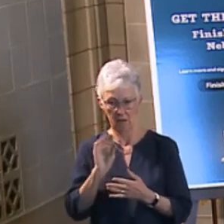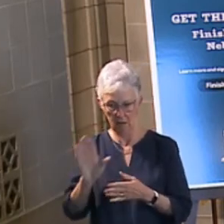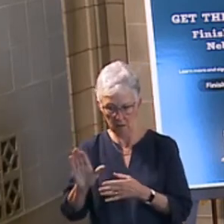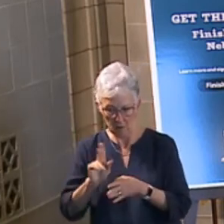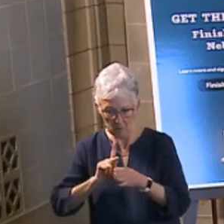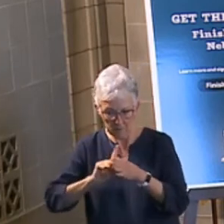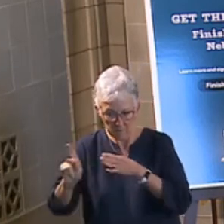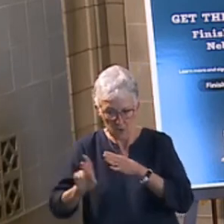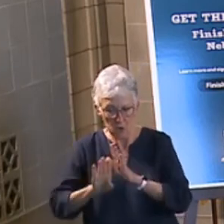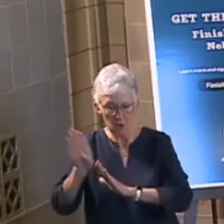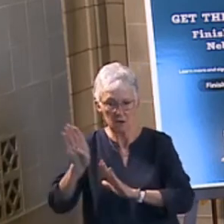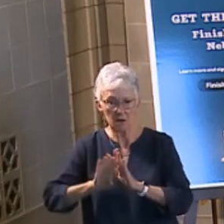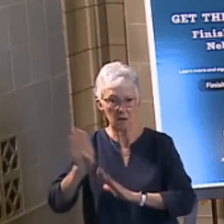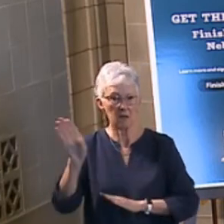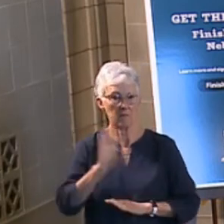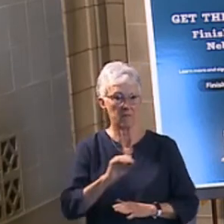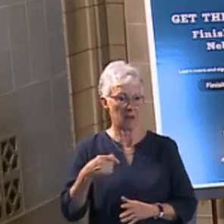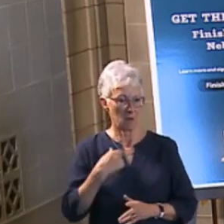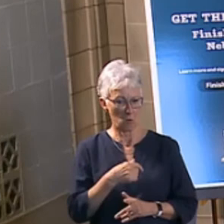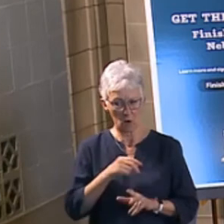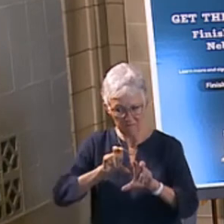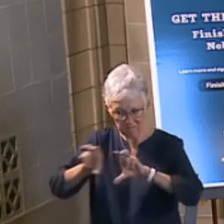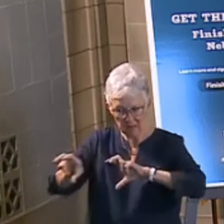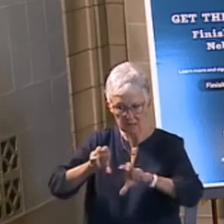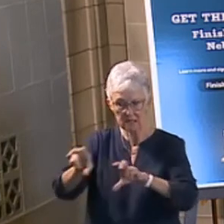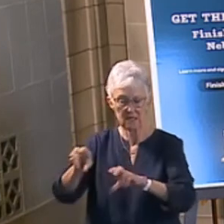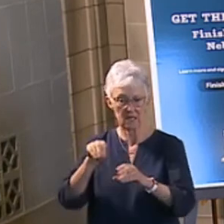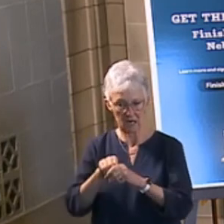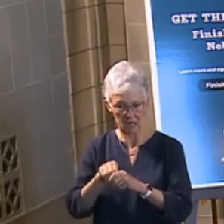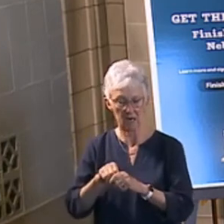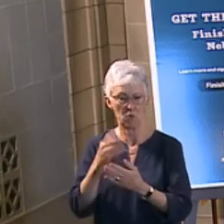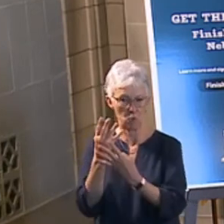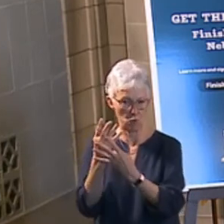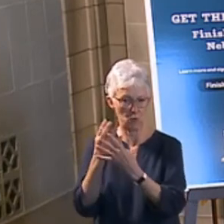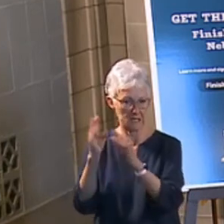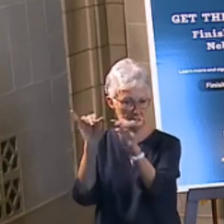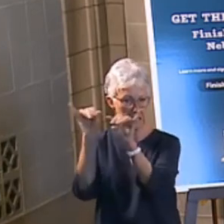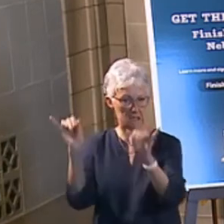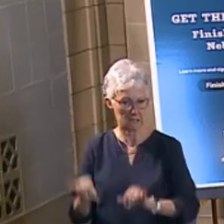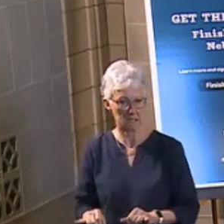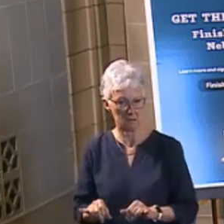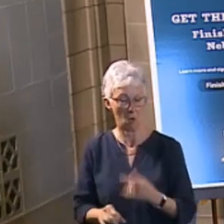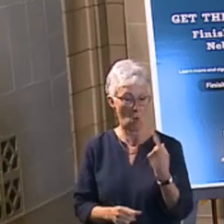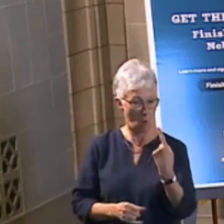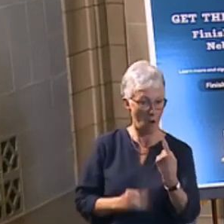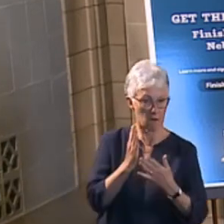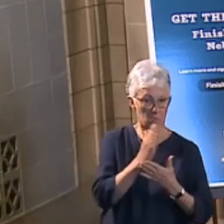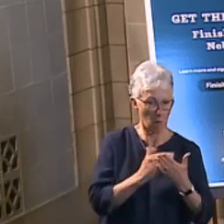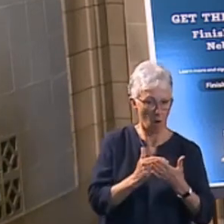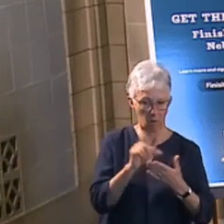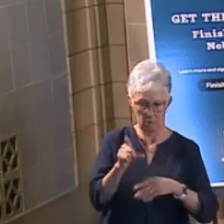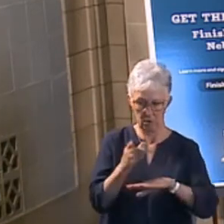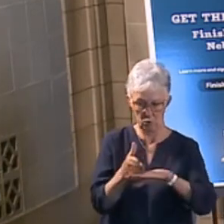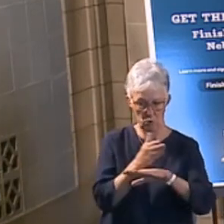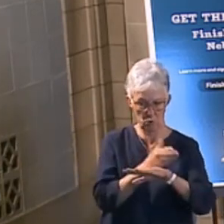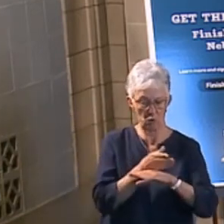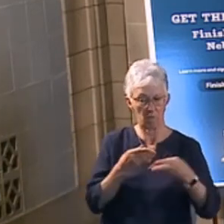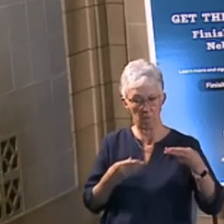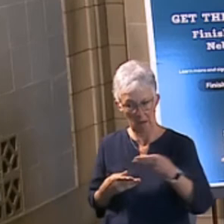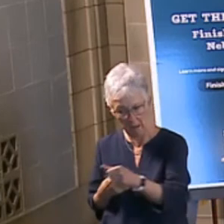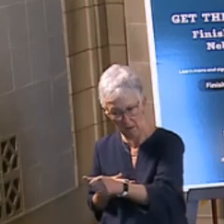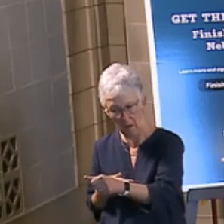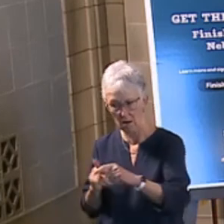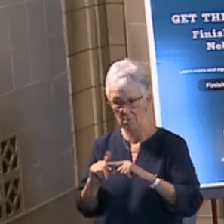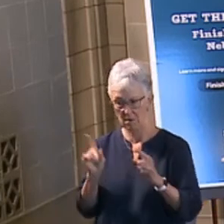in additional security and equipment and training and so forth. Pay is one aspect of it. But as I mentioned, the contract